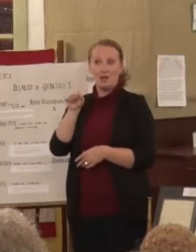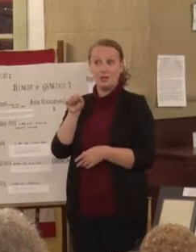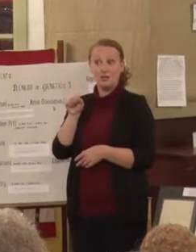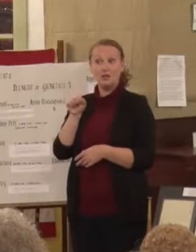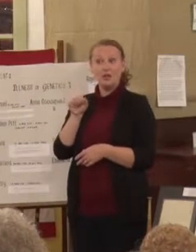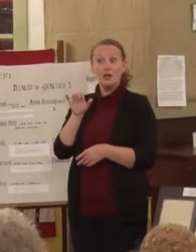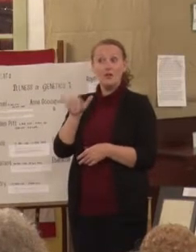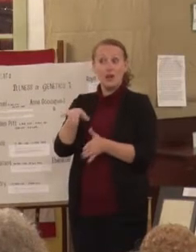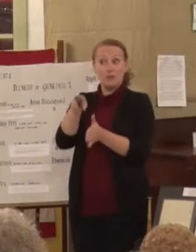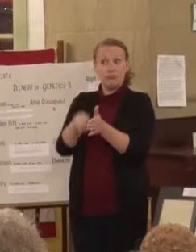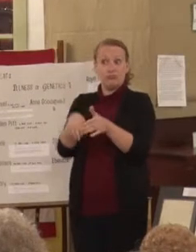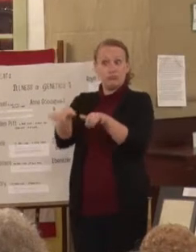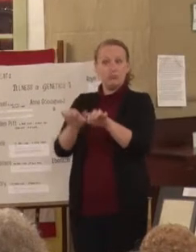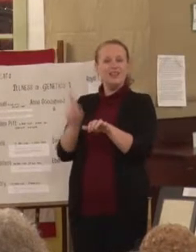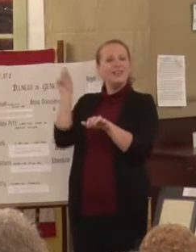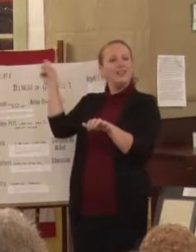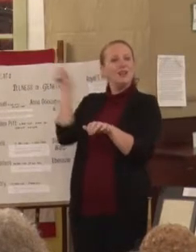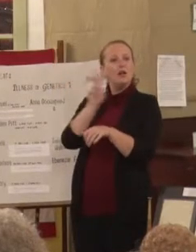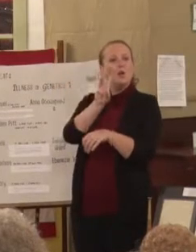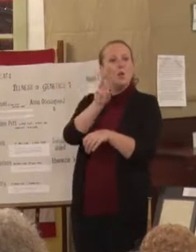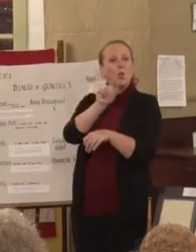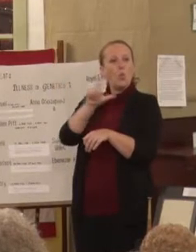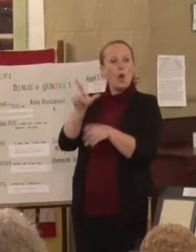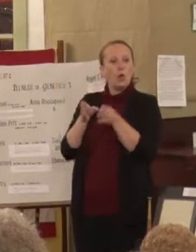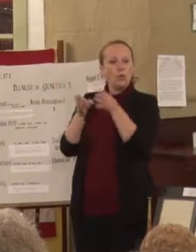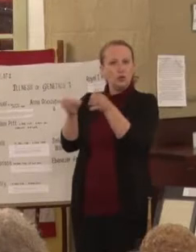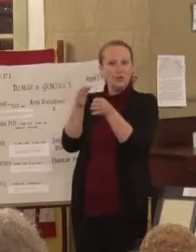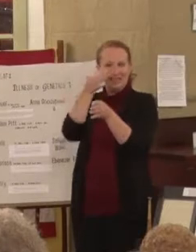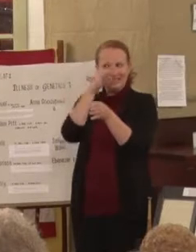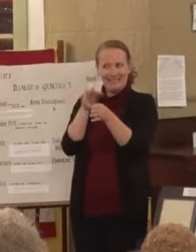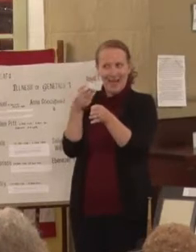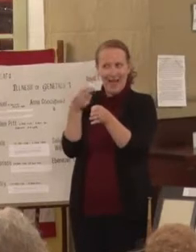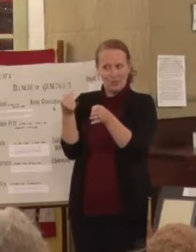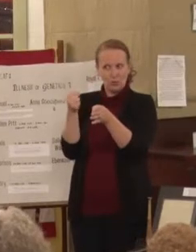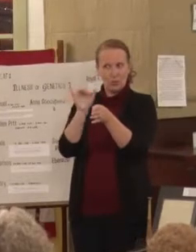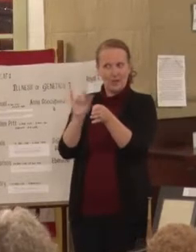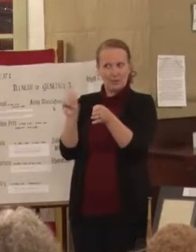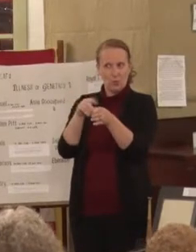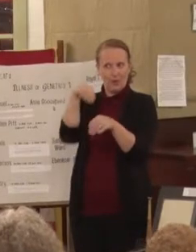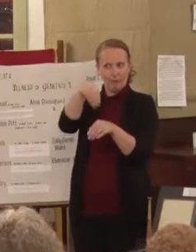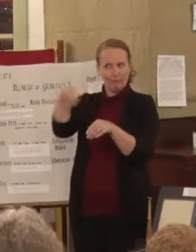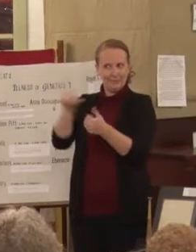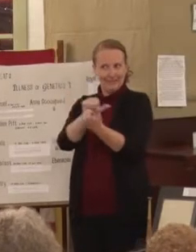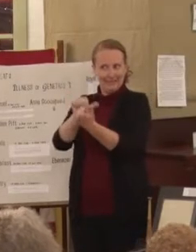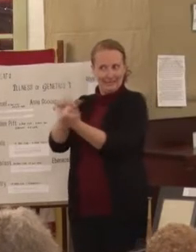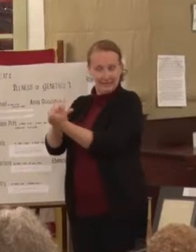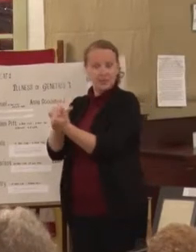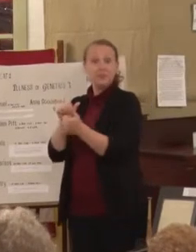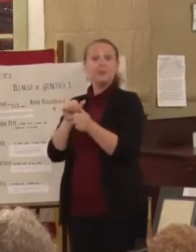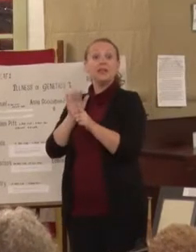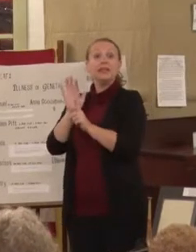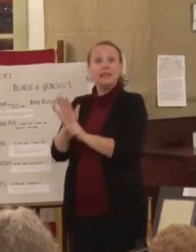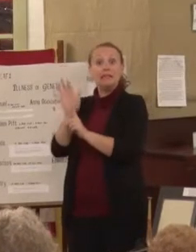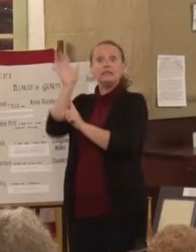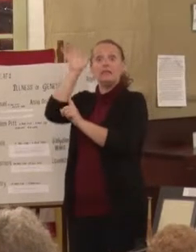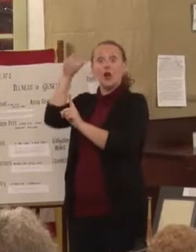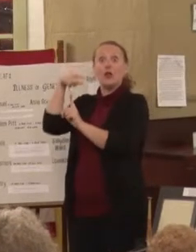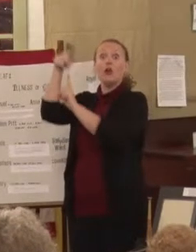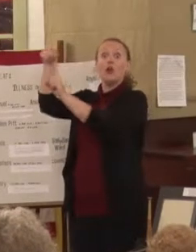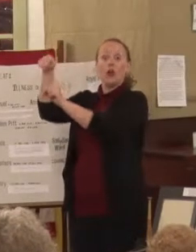out past the high school. And his father was Ezra Bacchus. Levi and Ezra were,